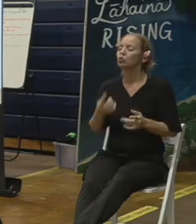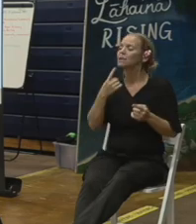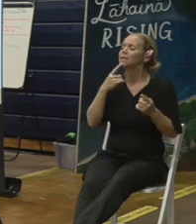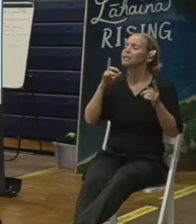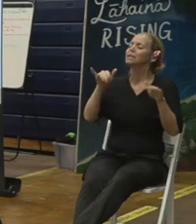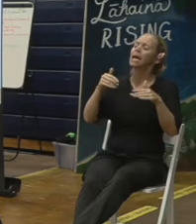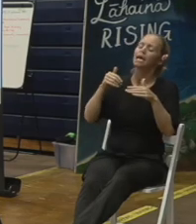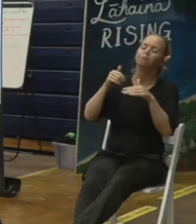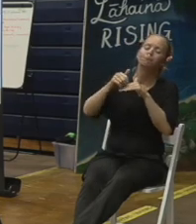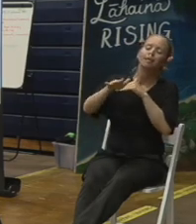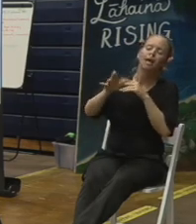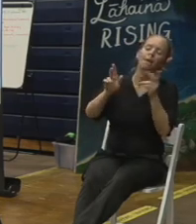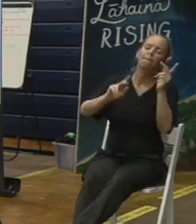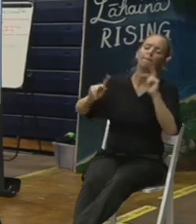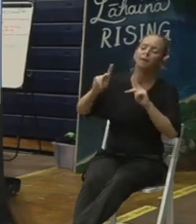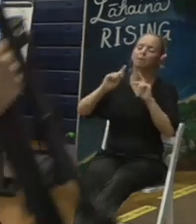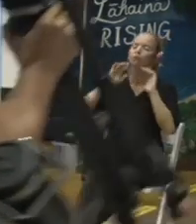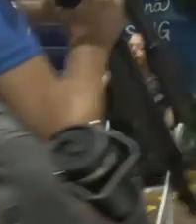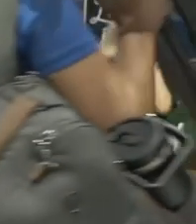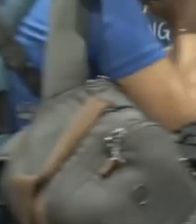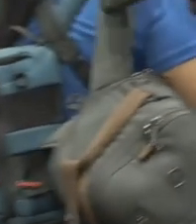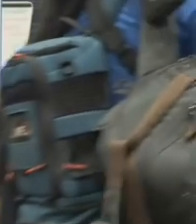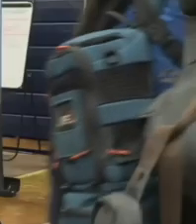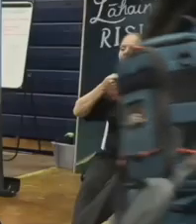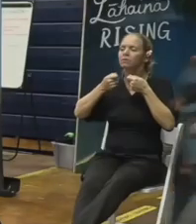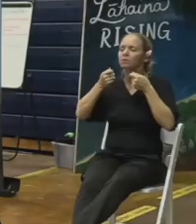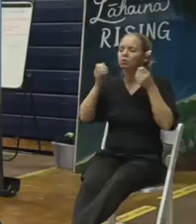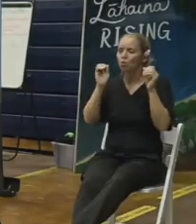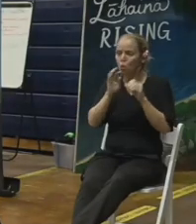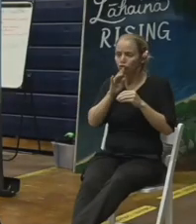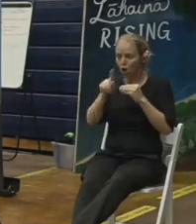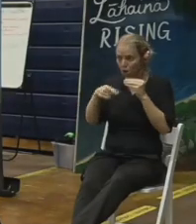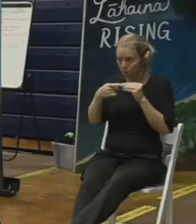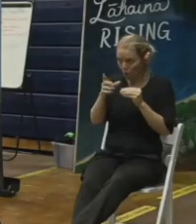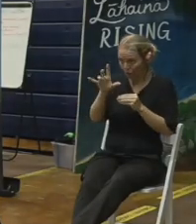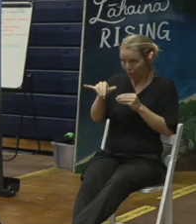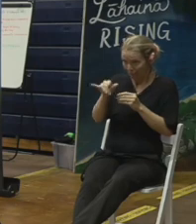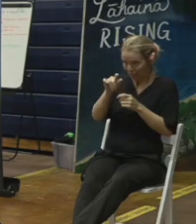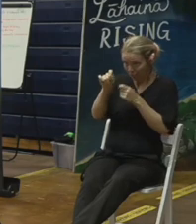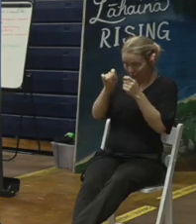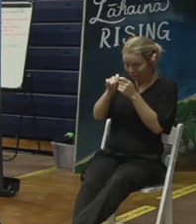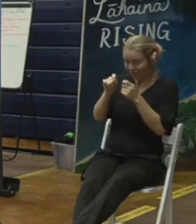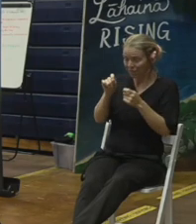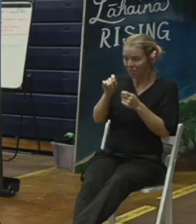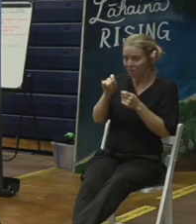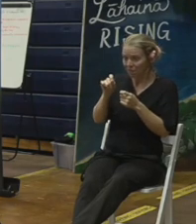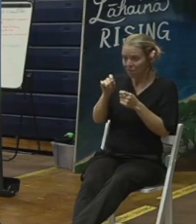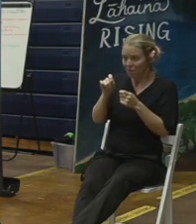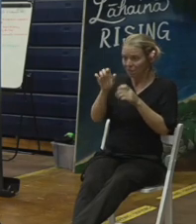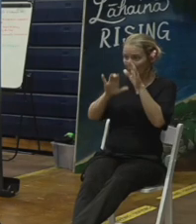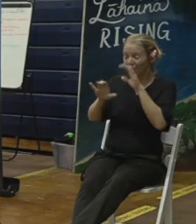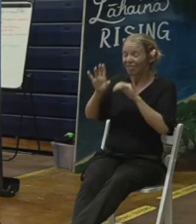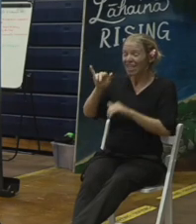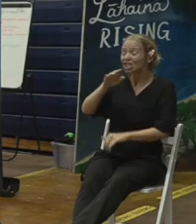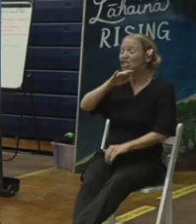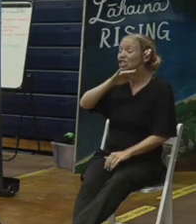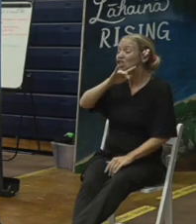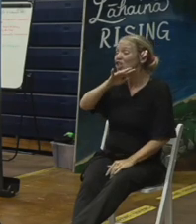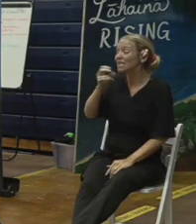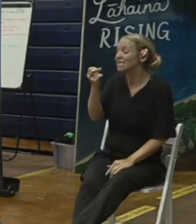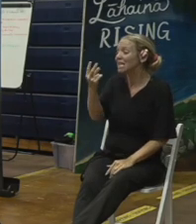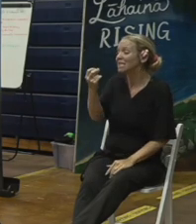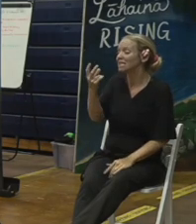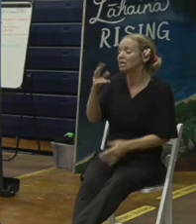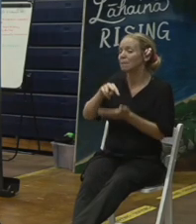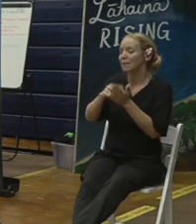people in with a hazmat suit and no one talks about dioxins or pure these are known as the dirty dozen the forever